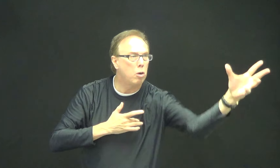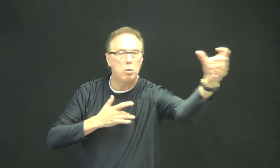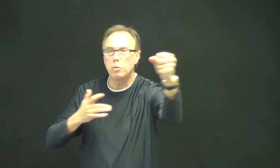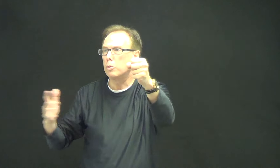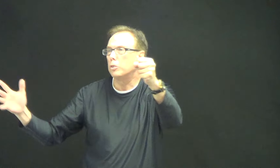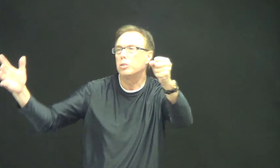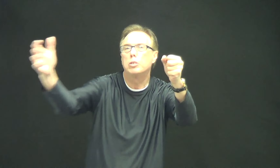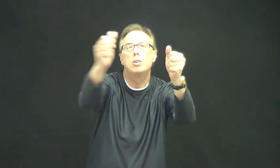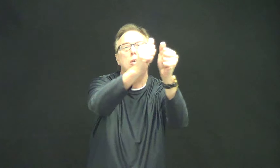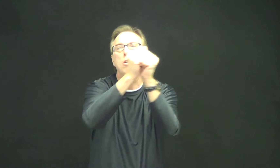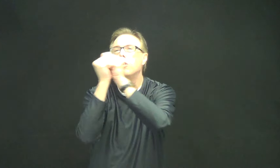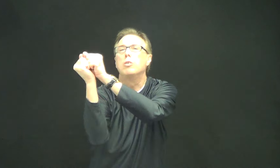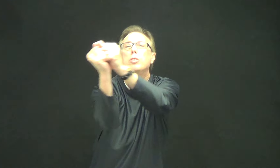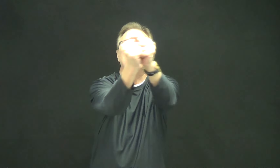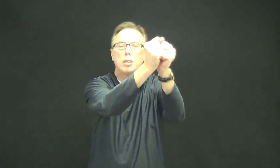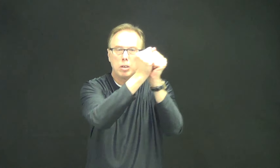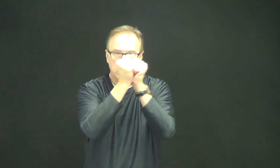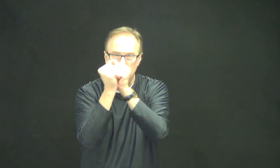holds us all together,